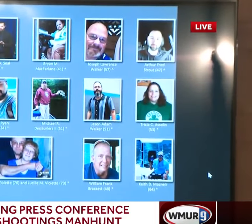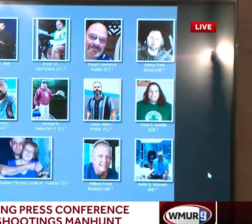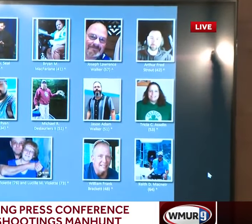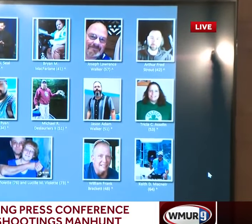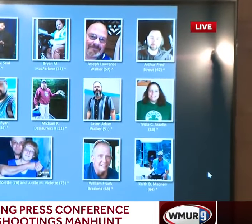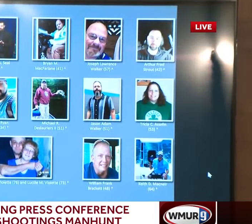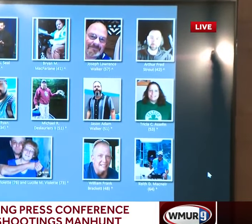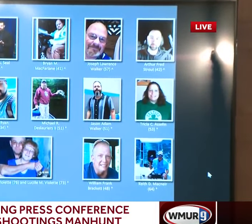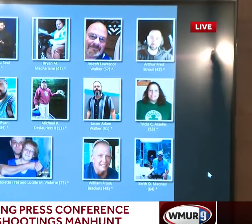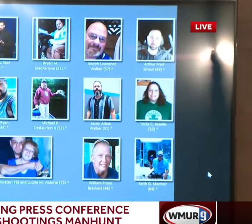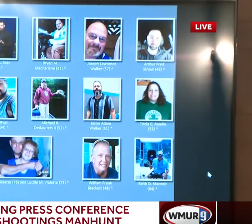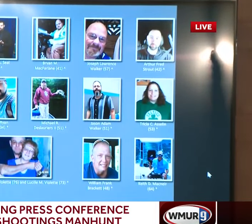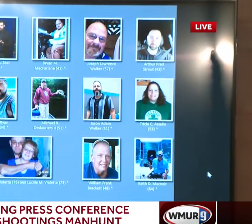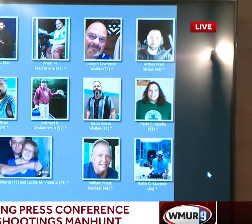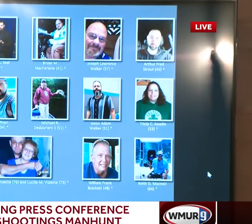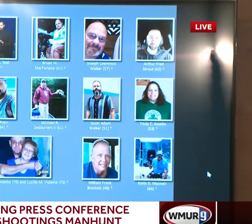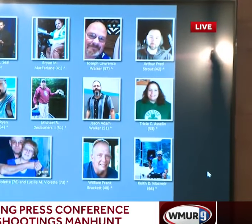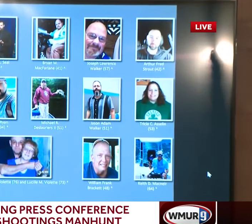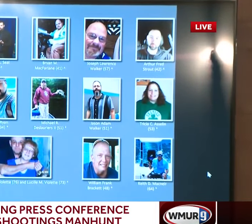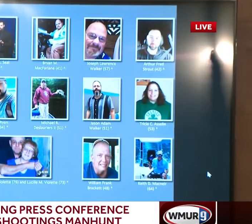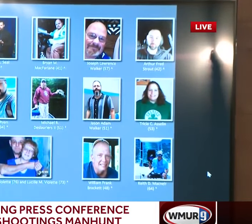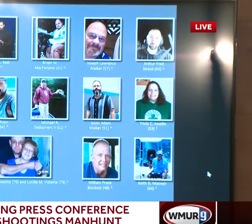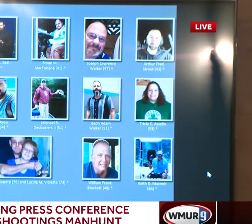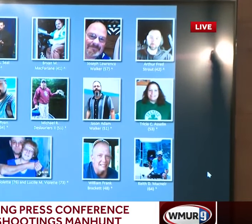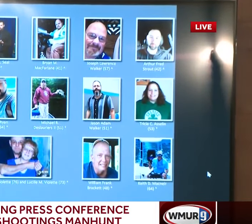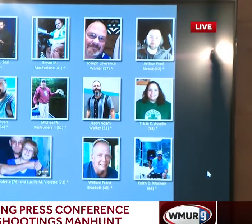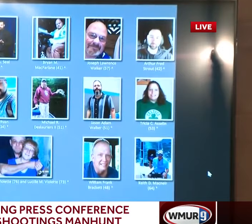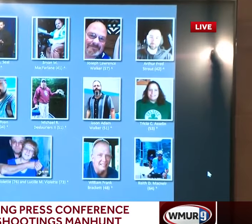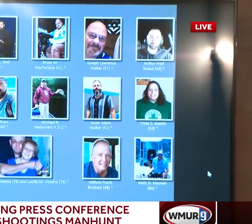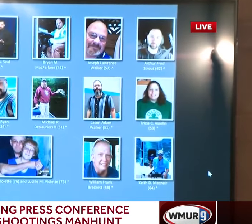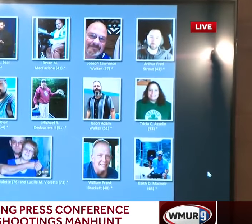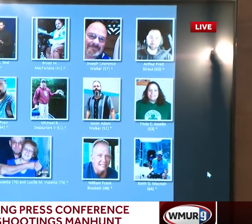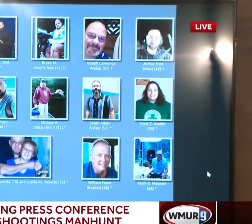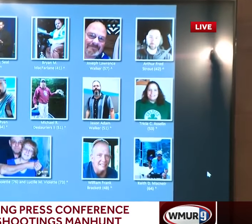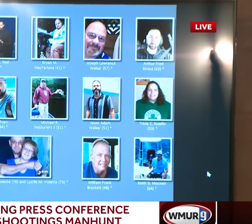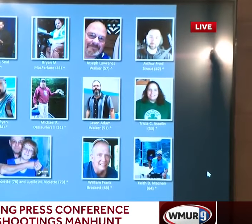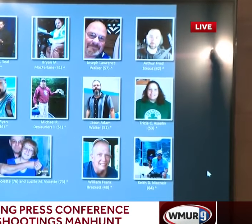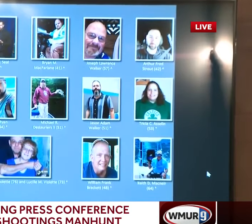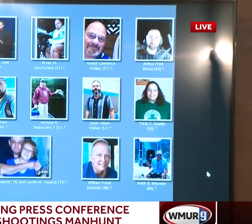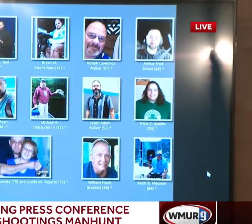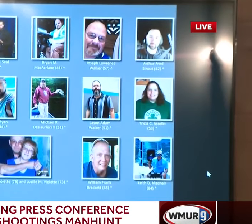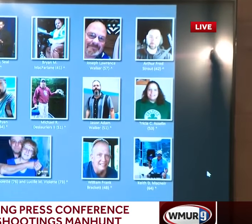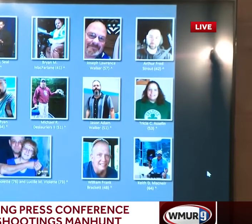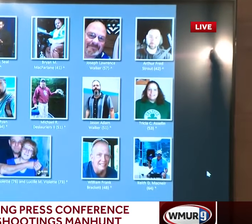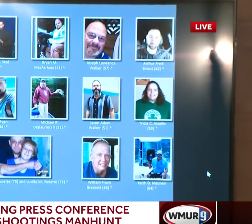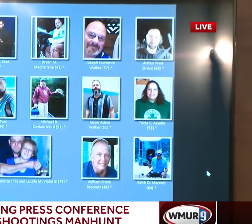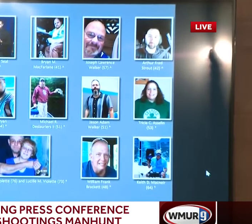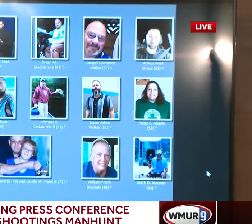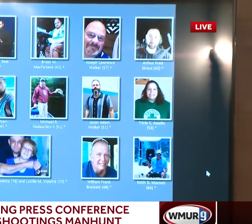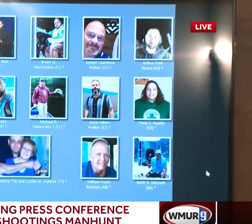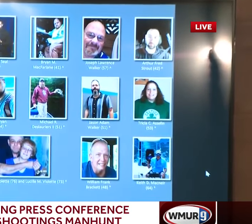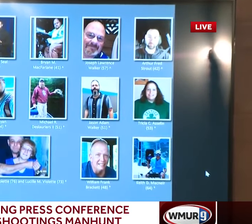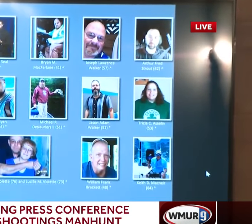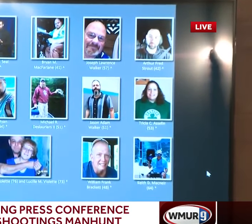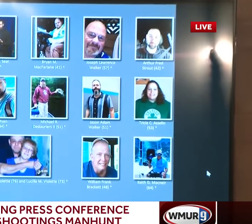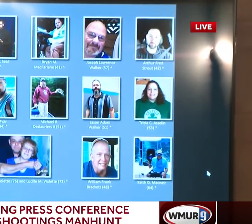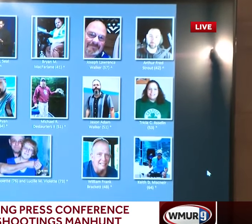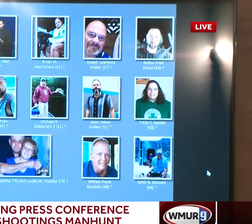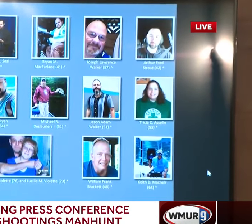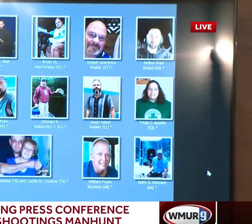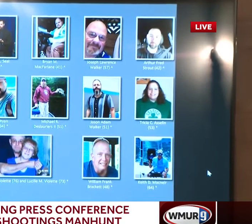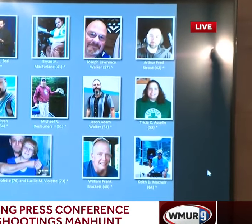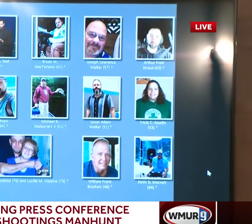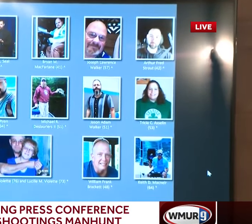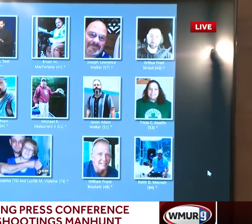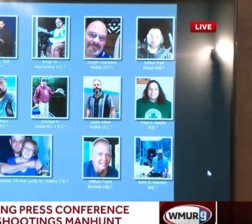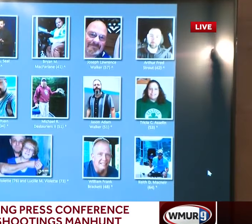note that the families actually approved these photos, sent these photos in to us for a lot of different reasons. I think